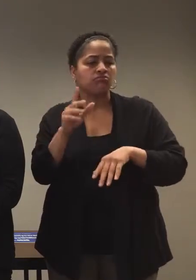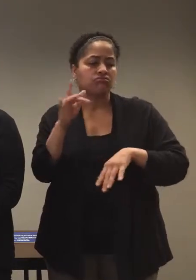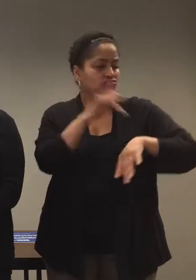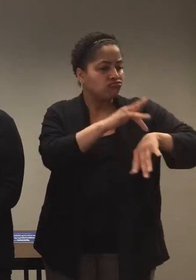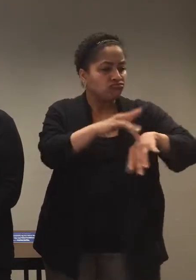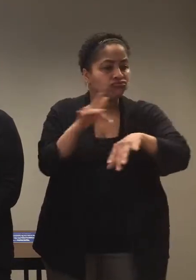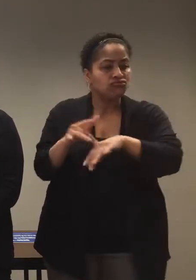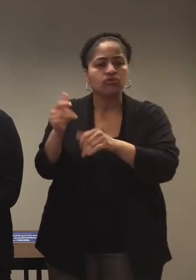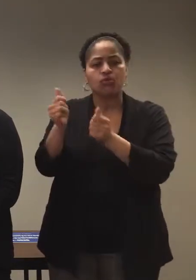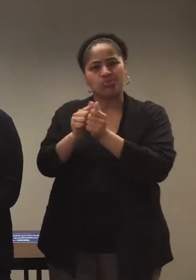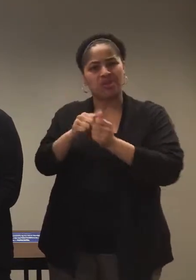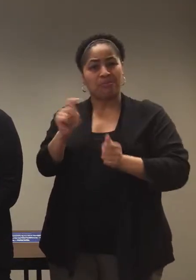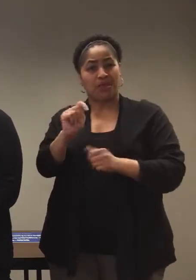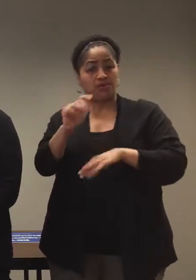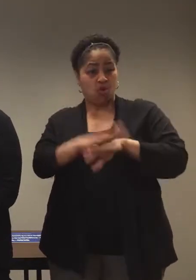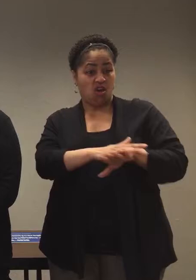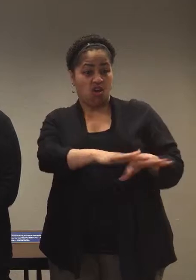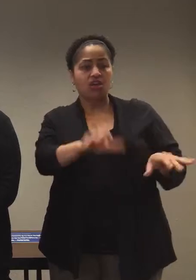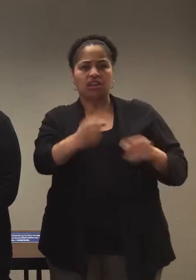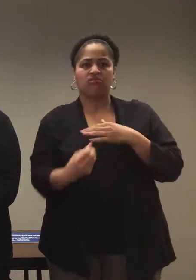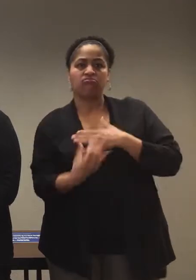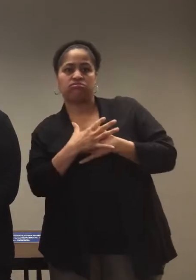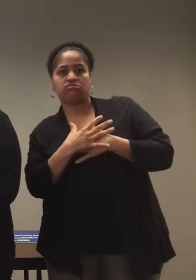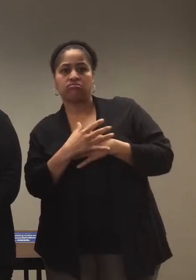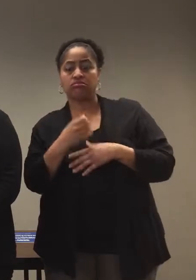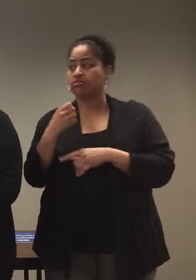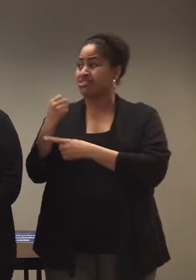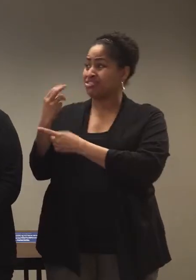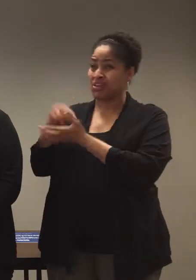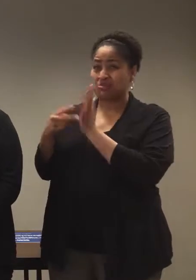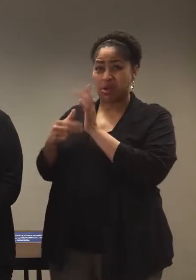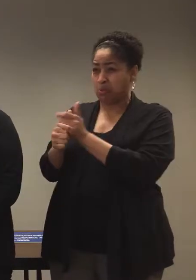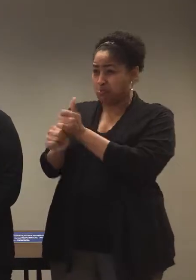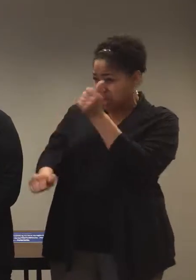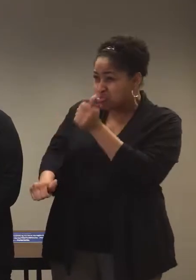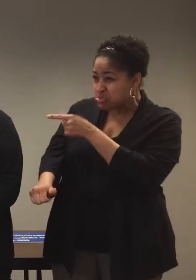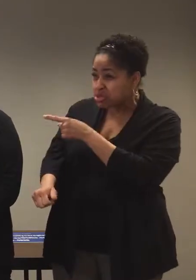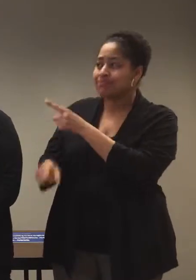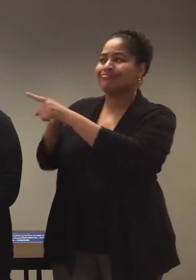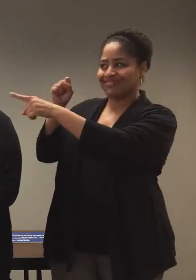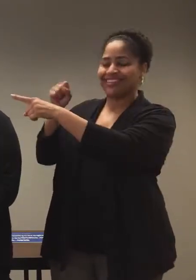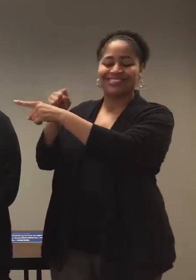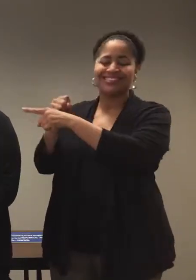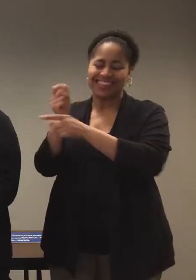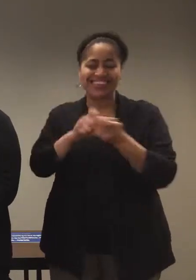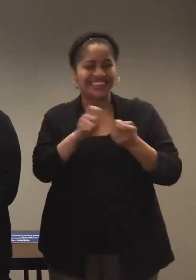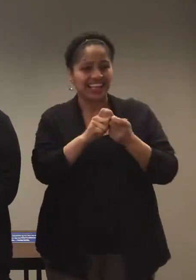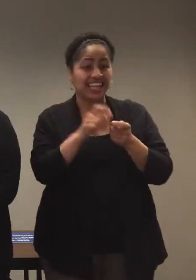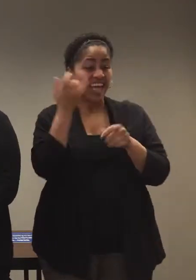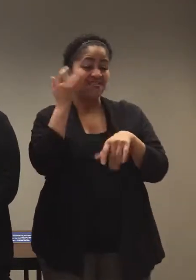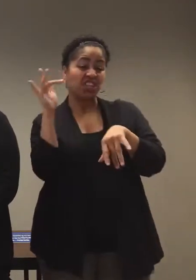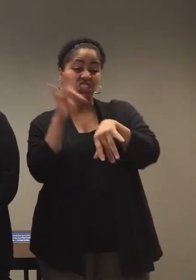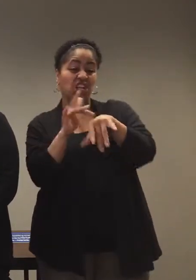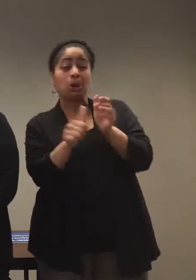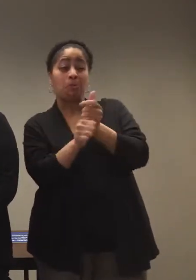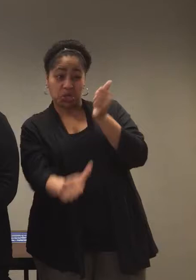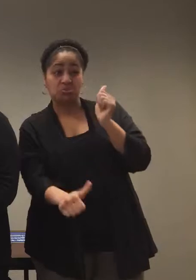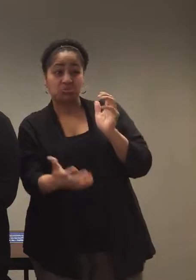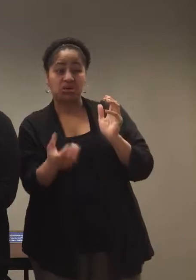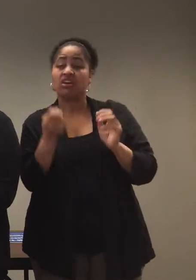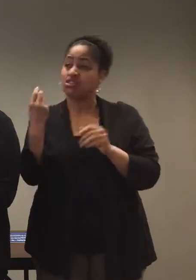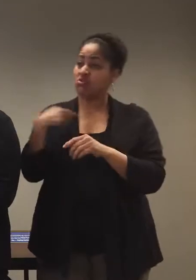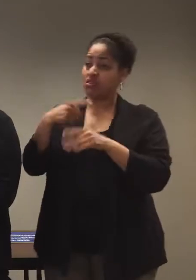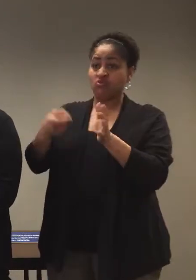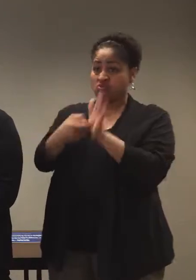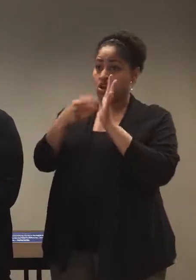become infected with the virus. So what you're saying is like by poop? Yes, exactly. Exactly. Okay, so we have to